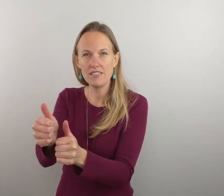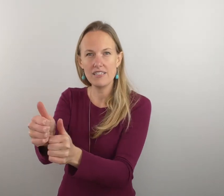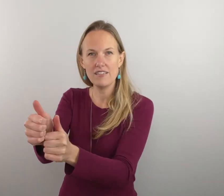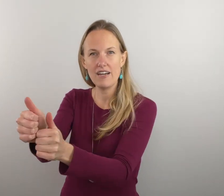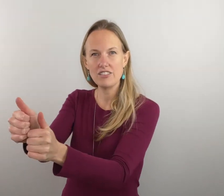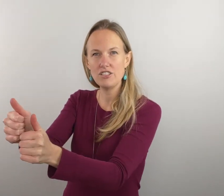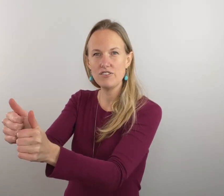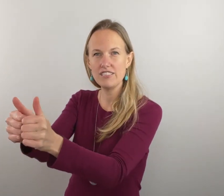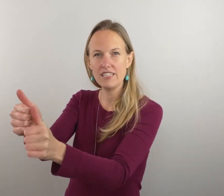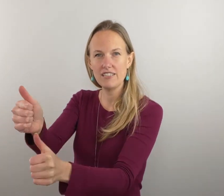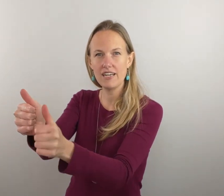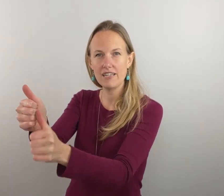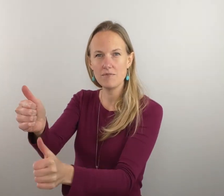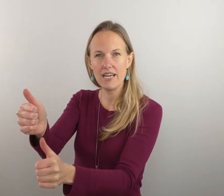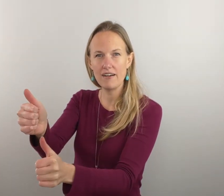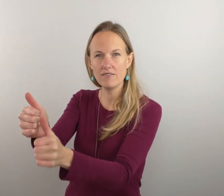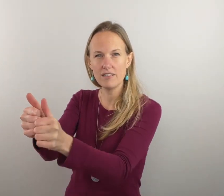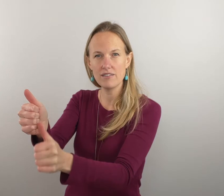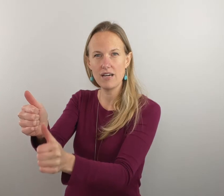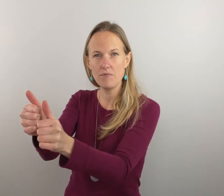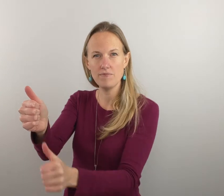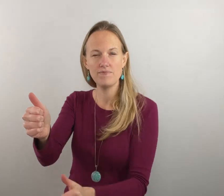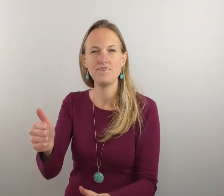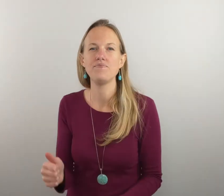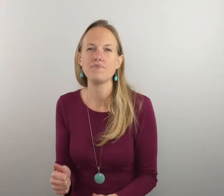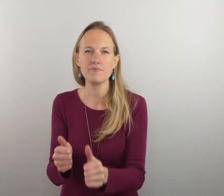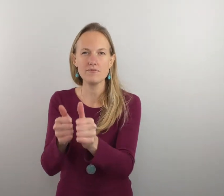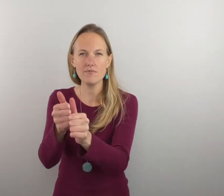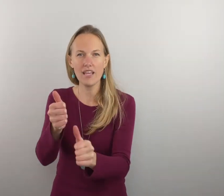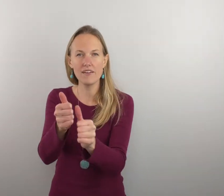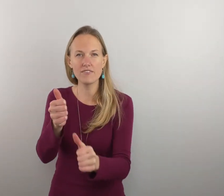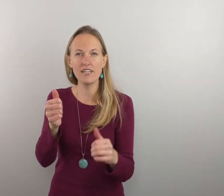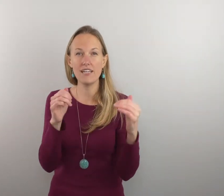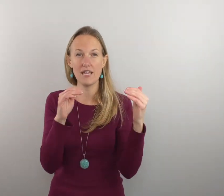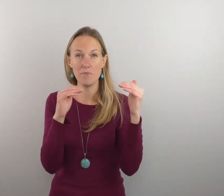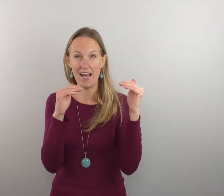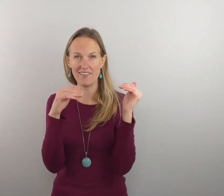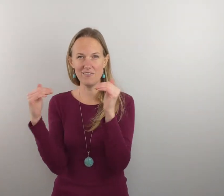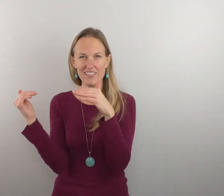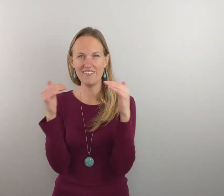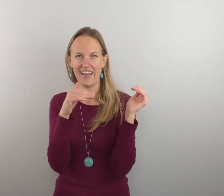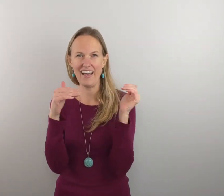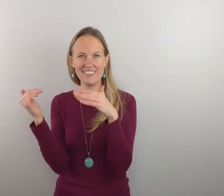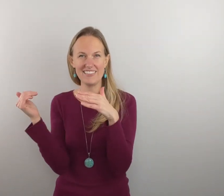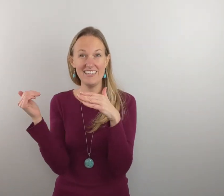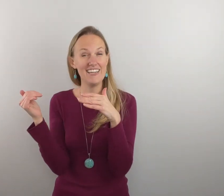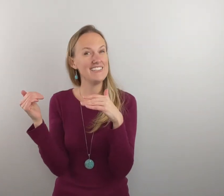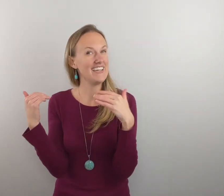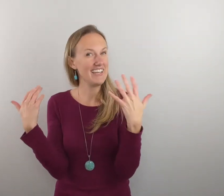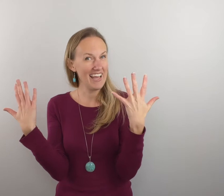gonna you have your two fists here and you kind of come down with your thumb every and then battle we know that and then again